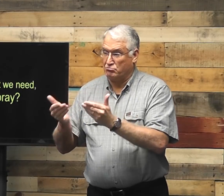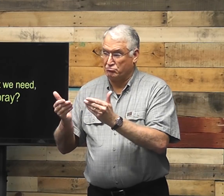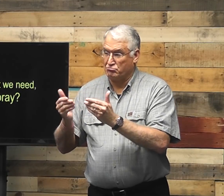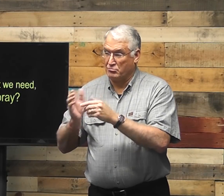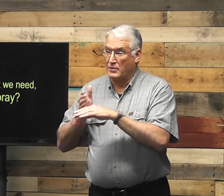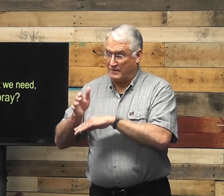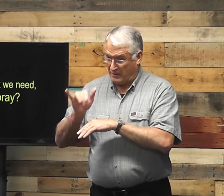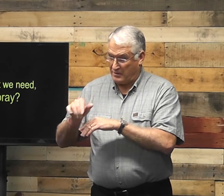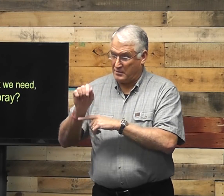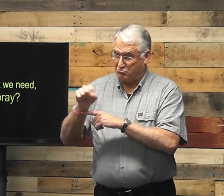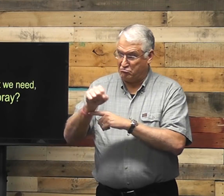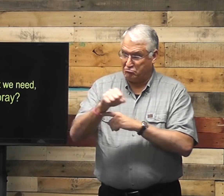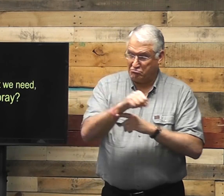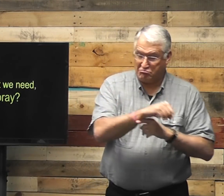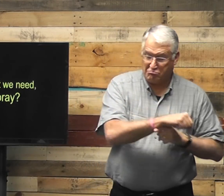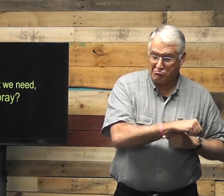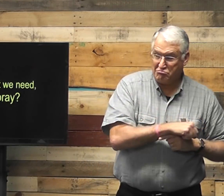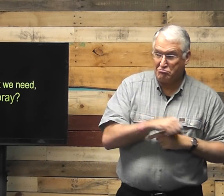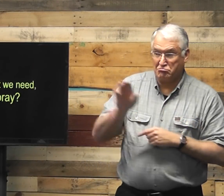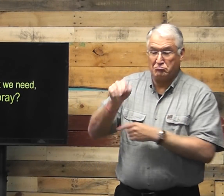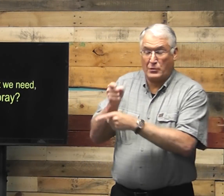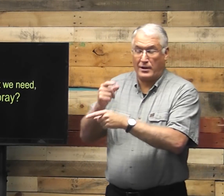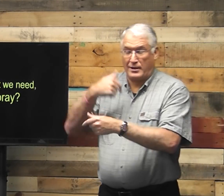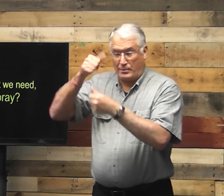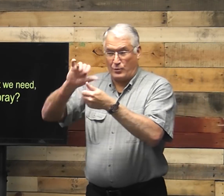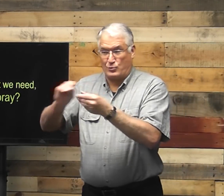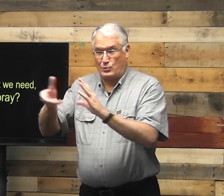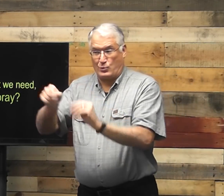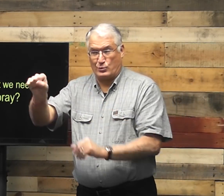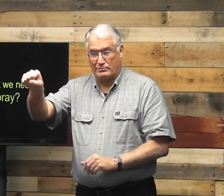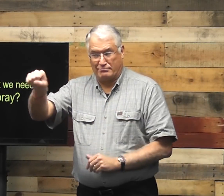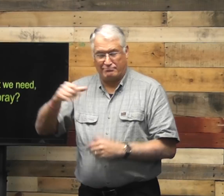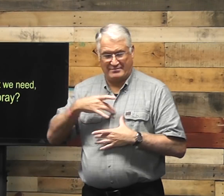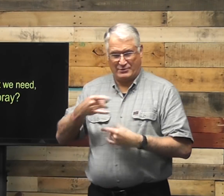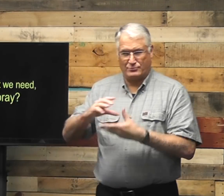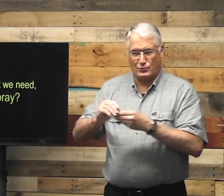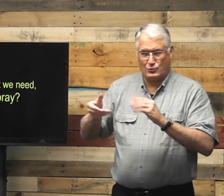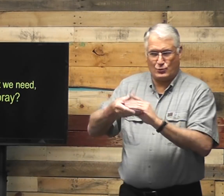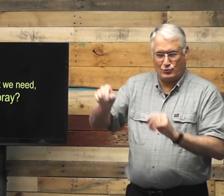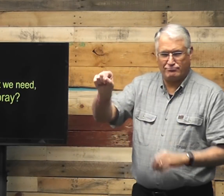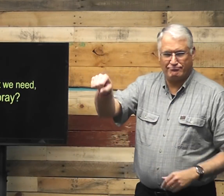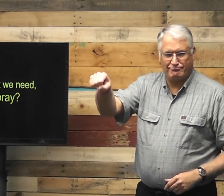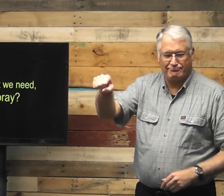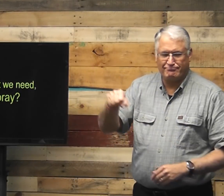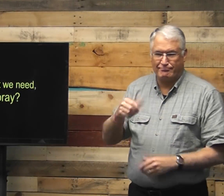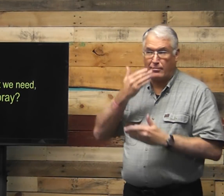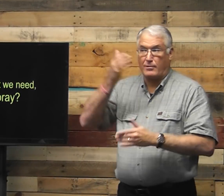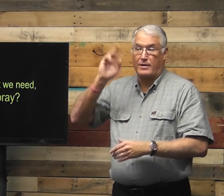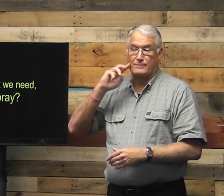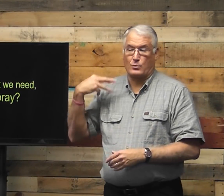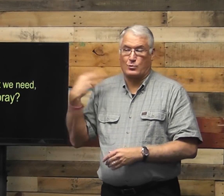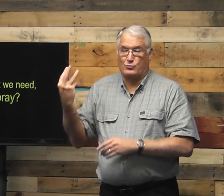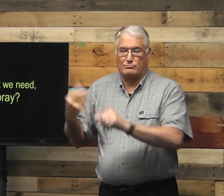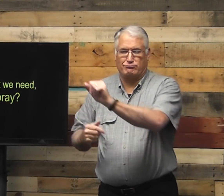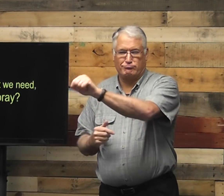before he proceeded into battle. That's right. I remember that story. a very interesting story about George Washington.